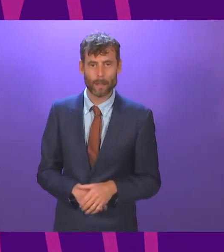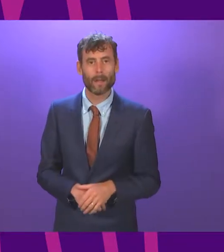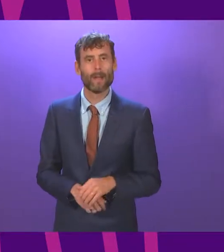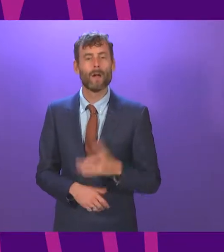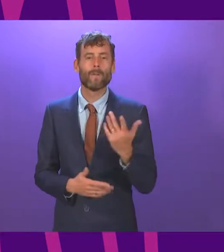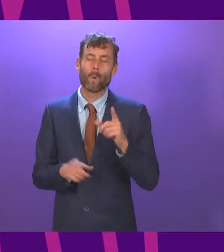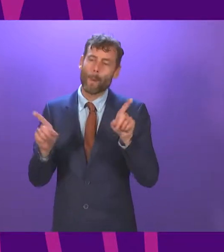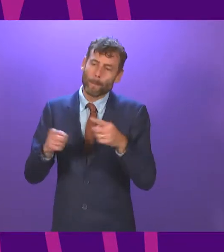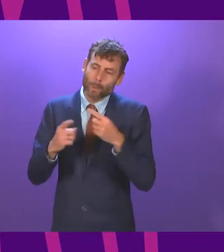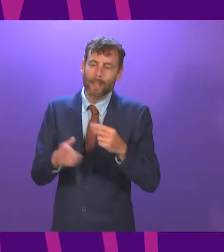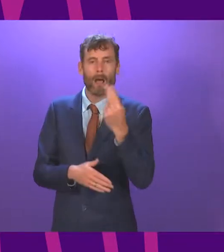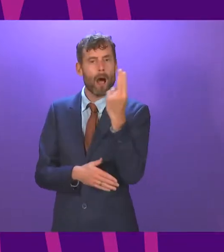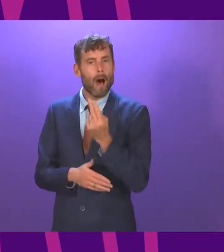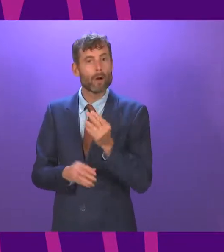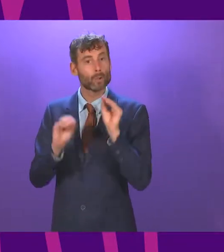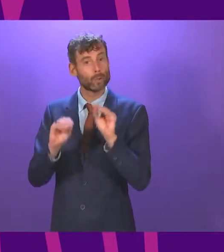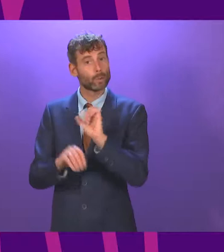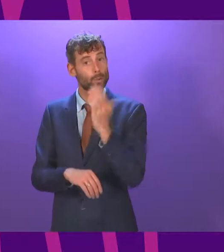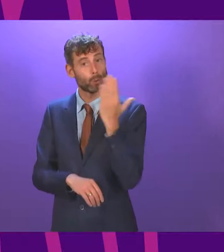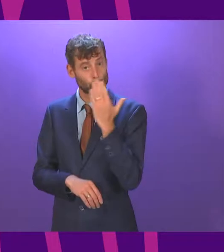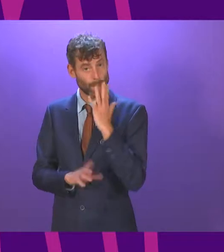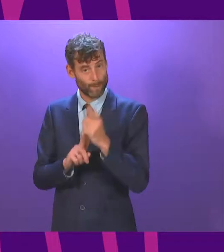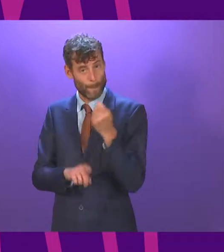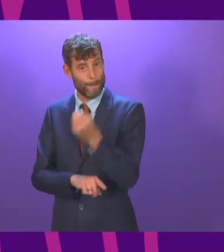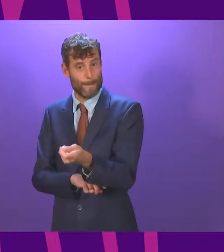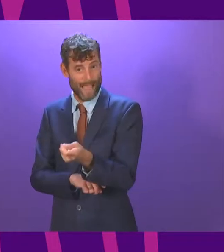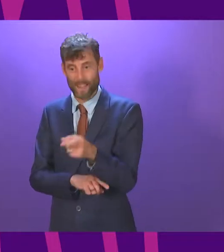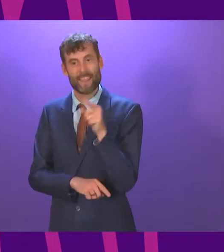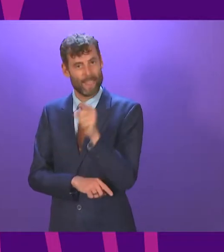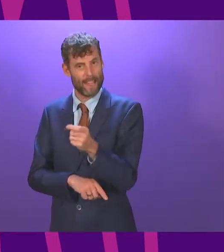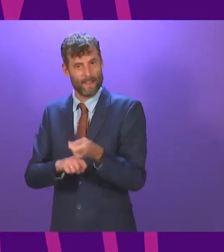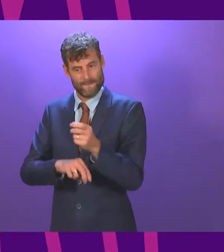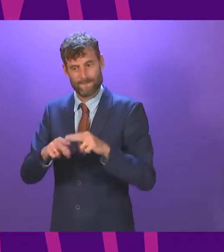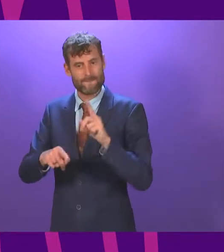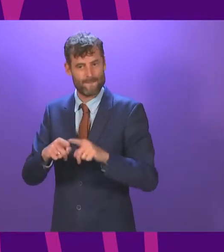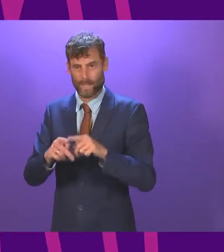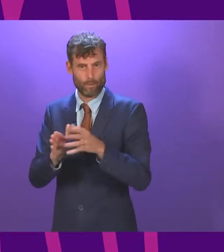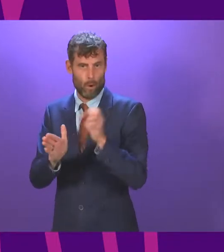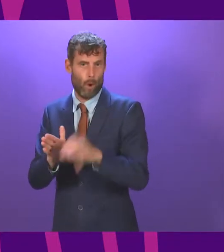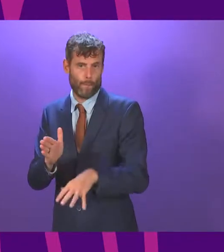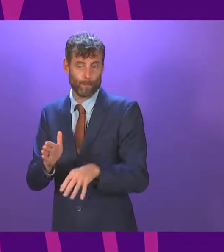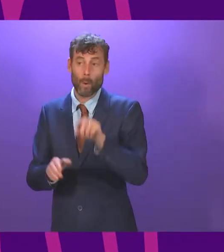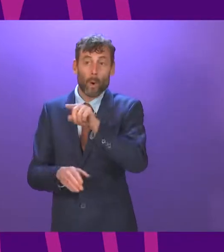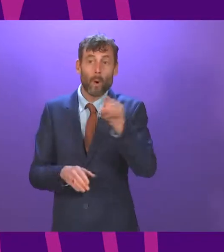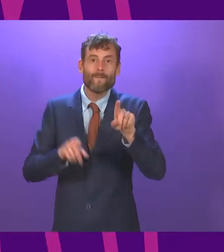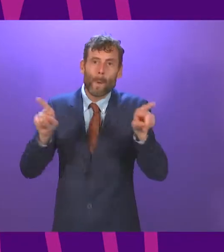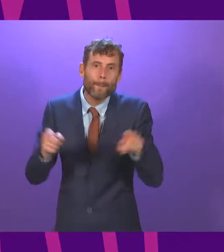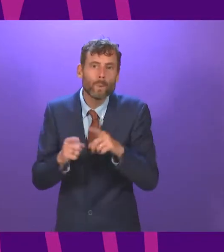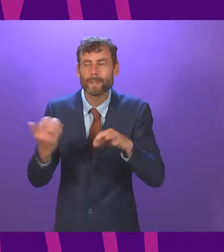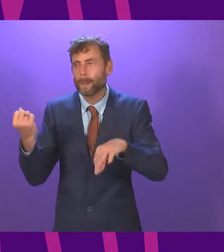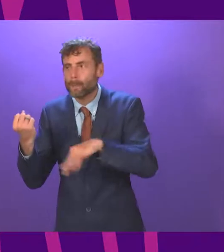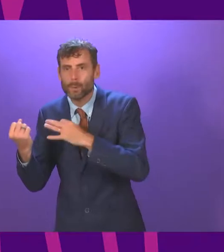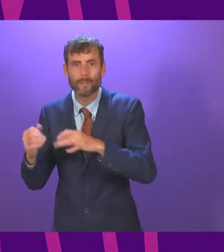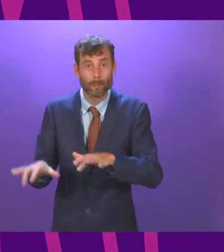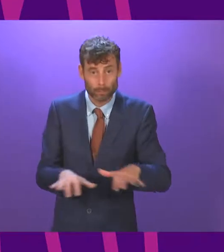for music and arts tuition in schools. As someone who plays an instrument, I recognise the positive impact these subjects can actually have